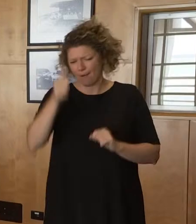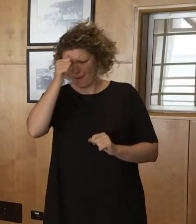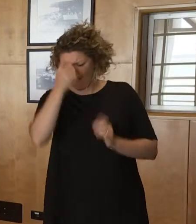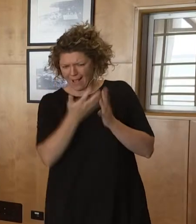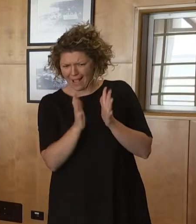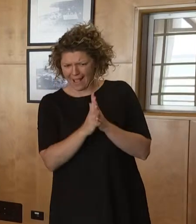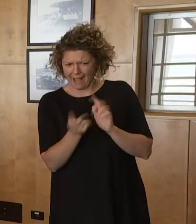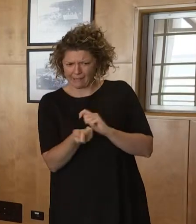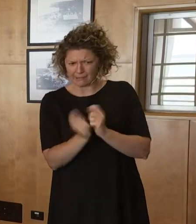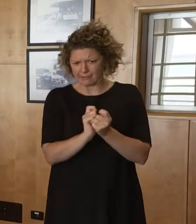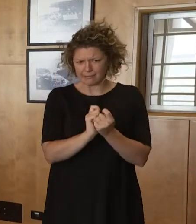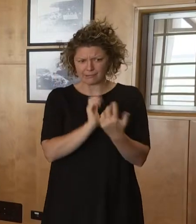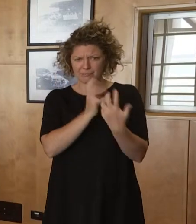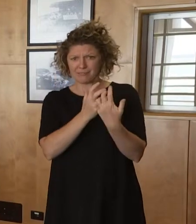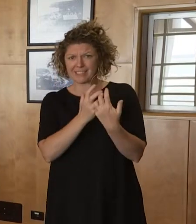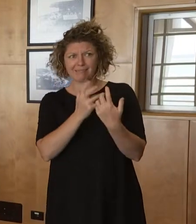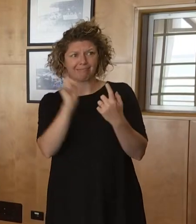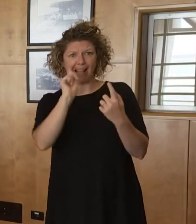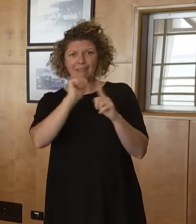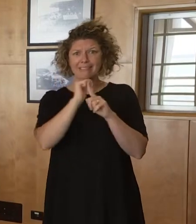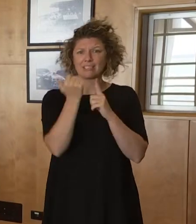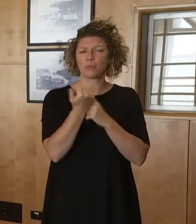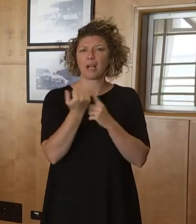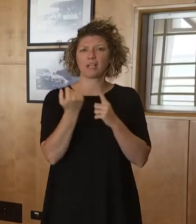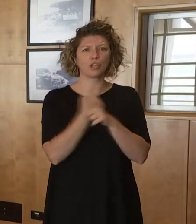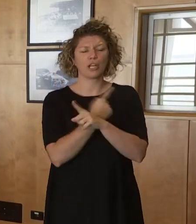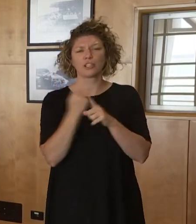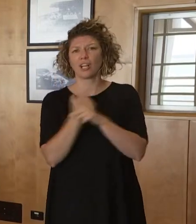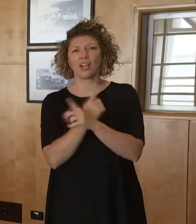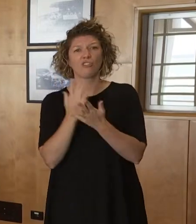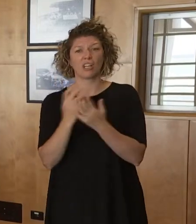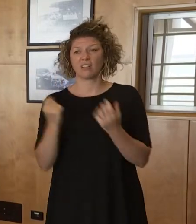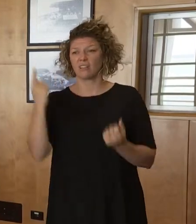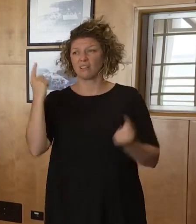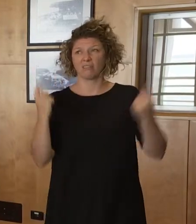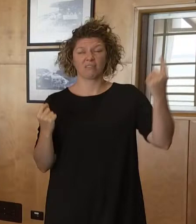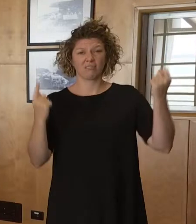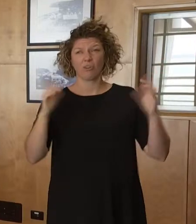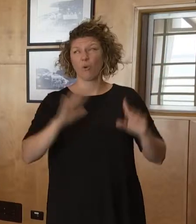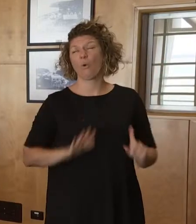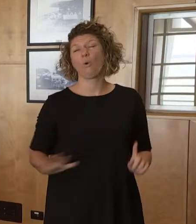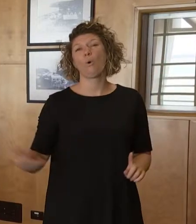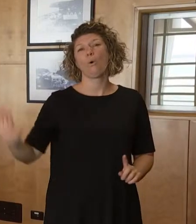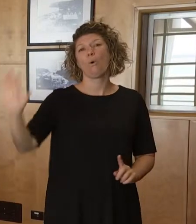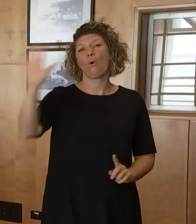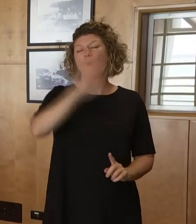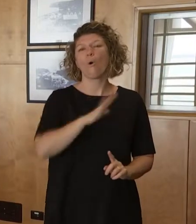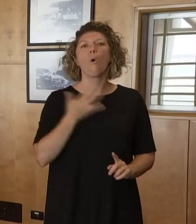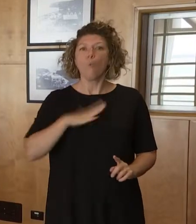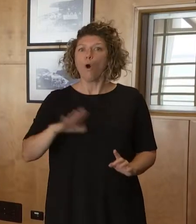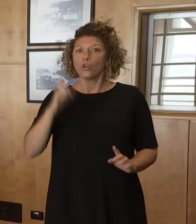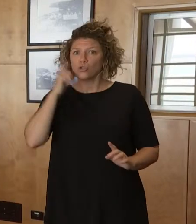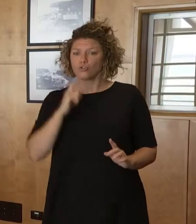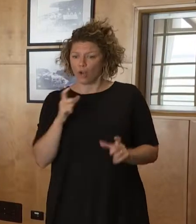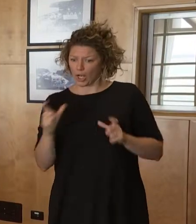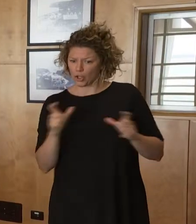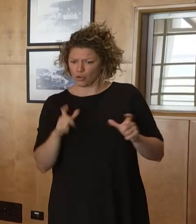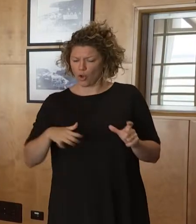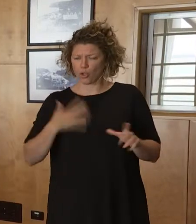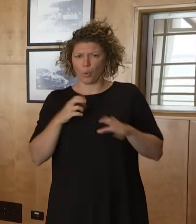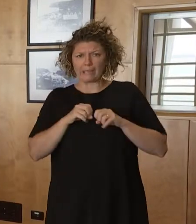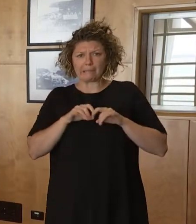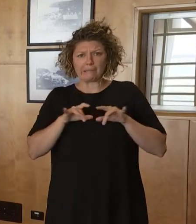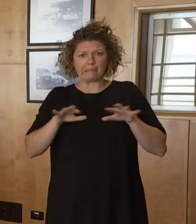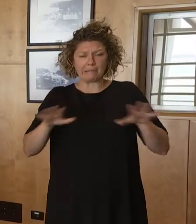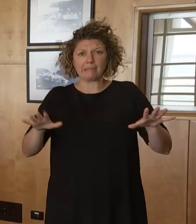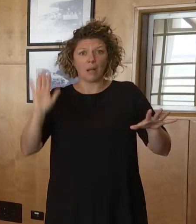and to reflect the situation that COVID is in every community in the territory. We certainly want to stop the spread and flatten that curve, which we